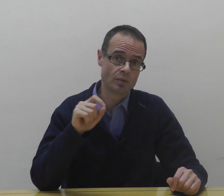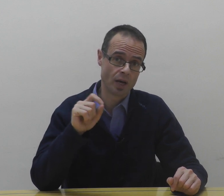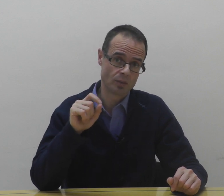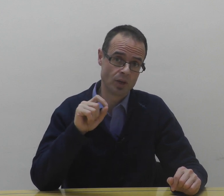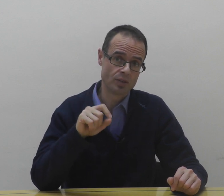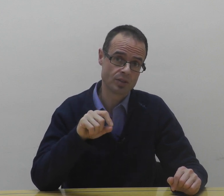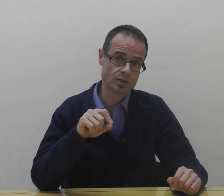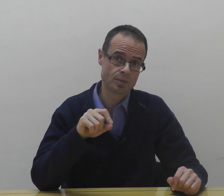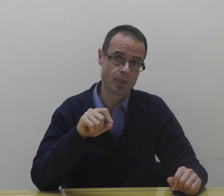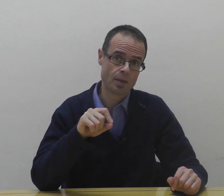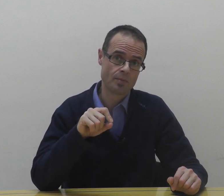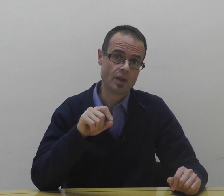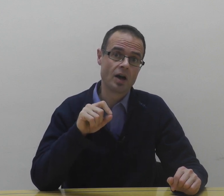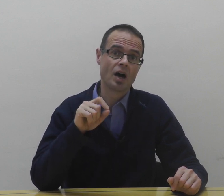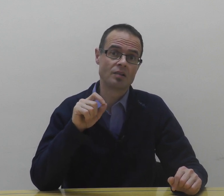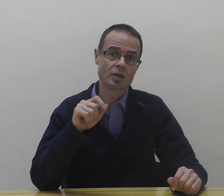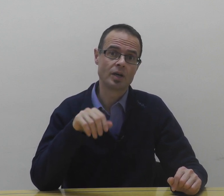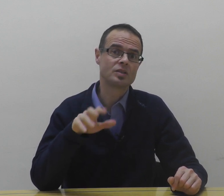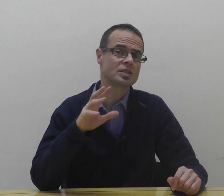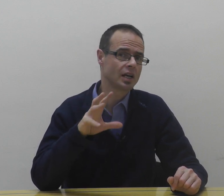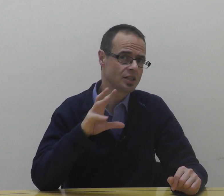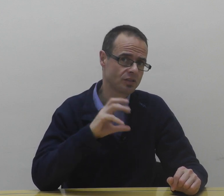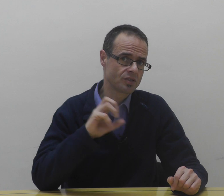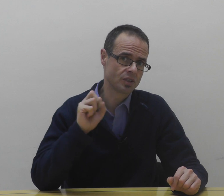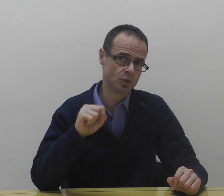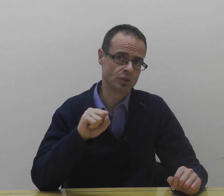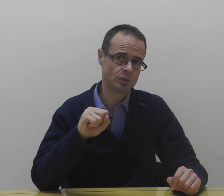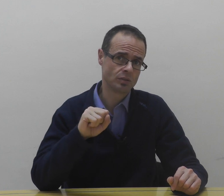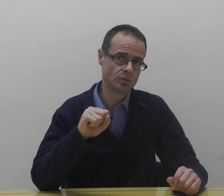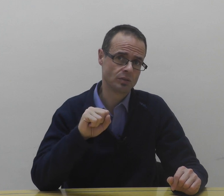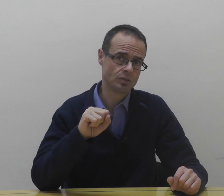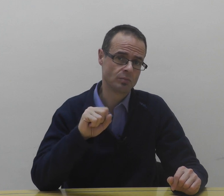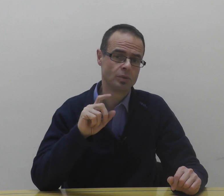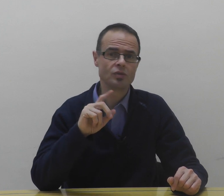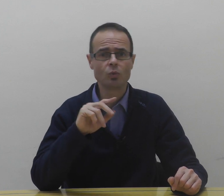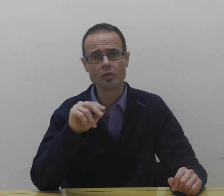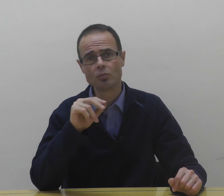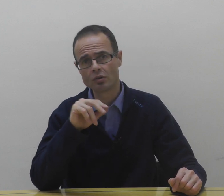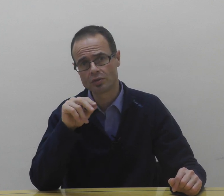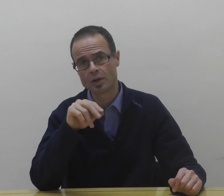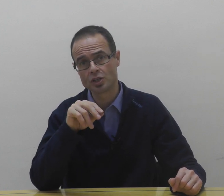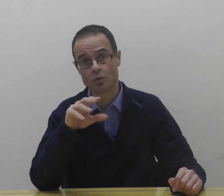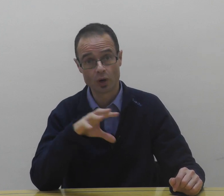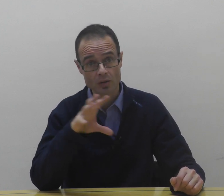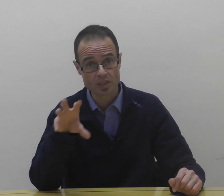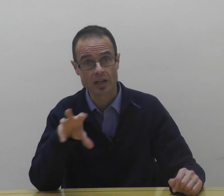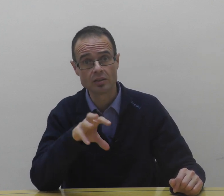MAD appliances. I recommend a slightly different solution. But if you want more information on what I've said,